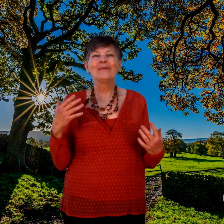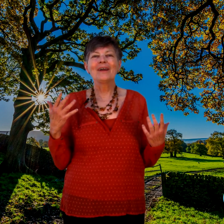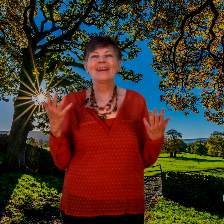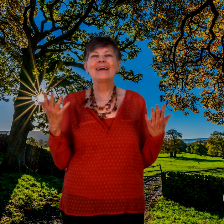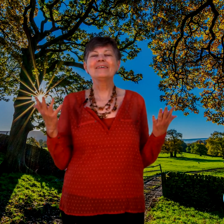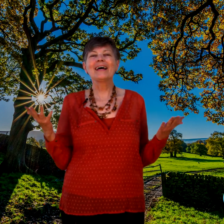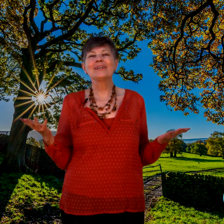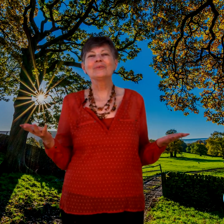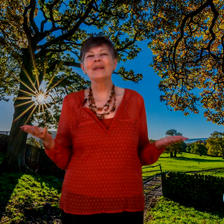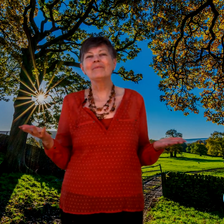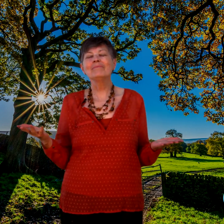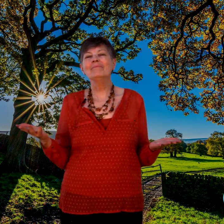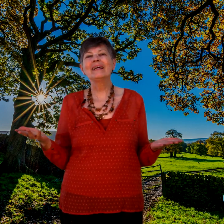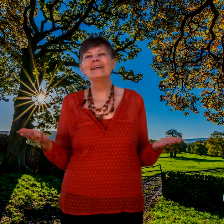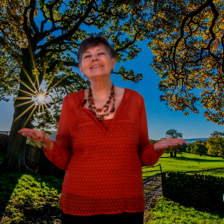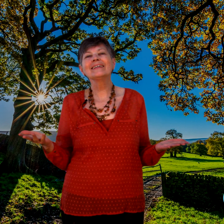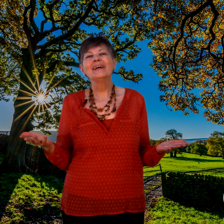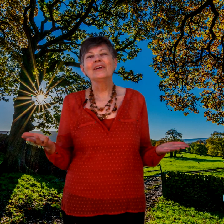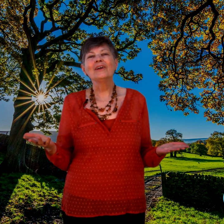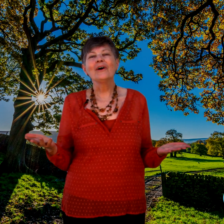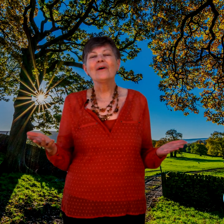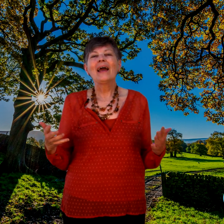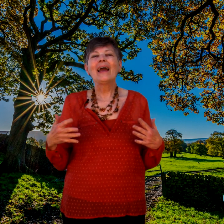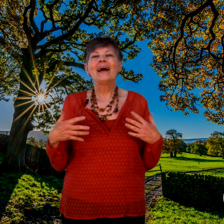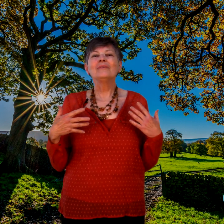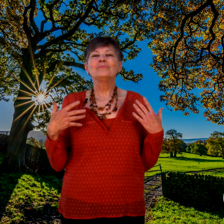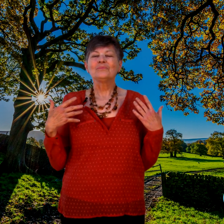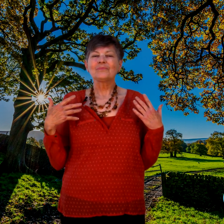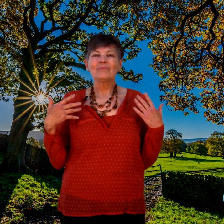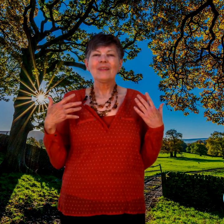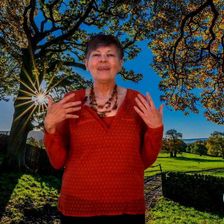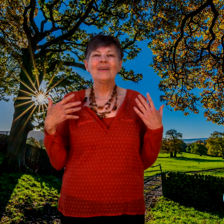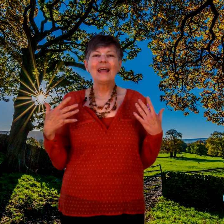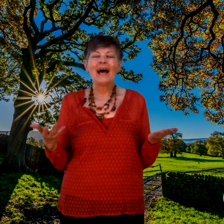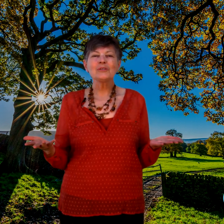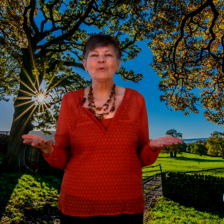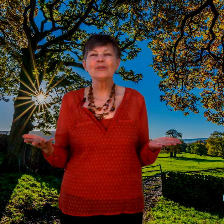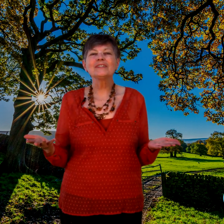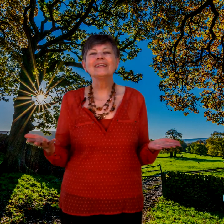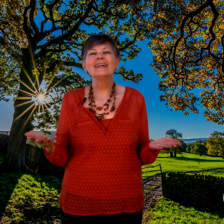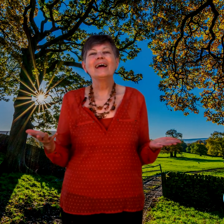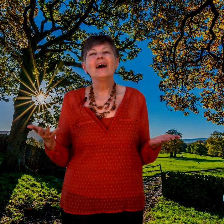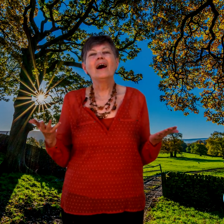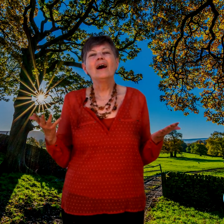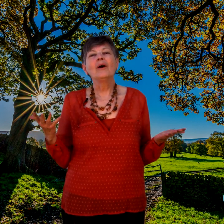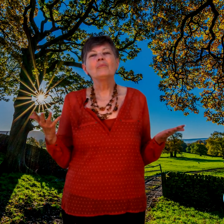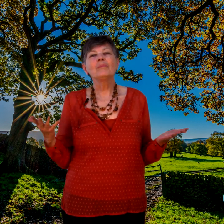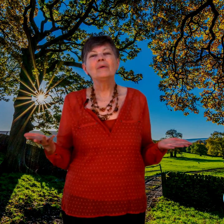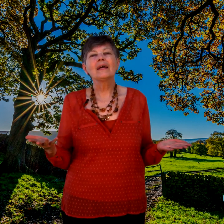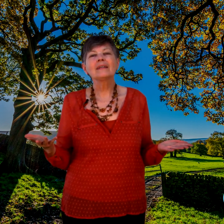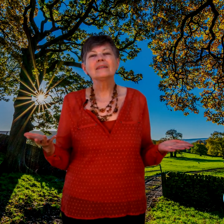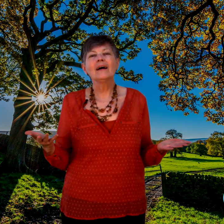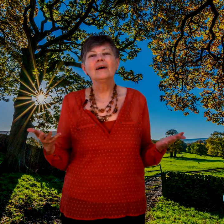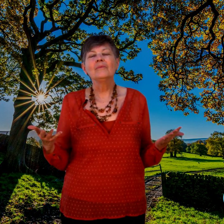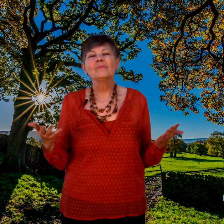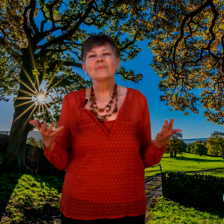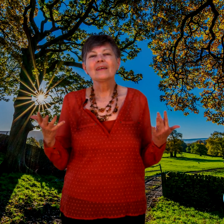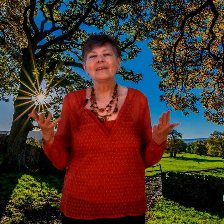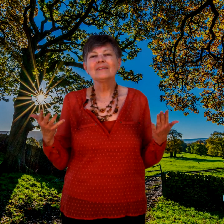went on, it was like 20 minutes, you know. And the last person picked, he